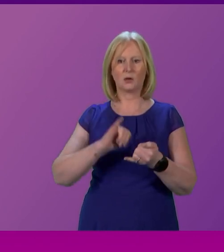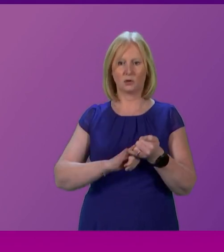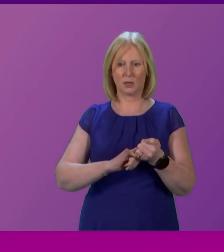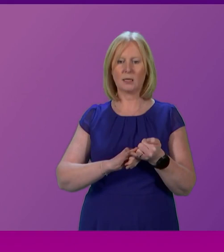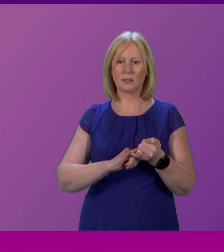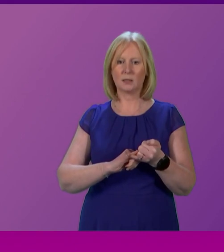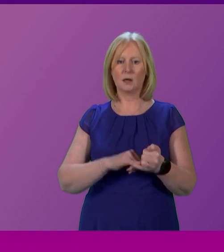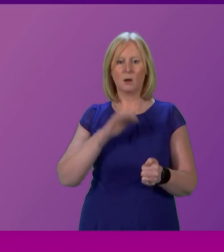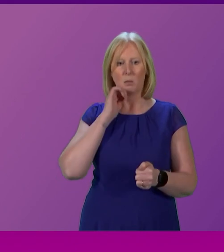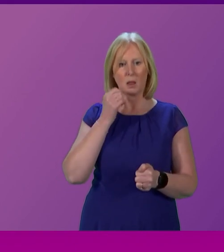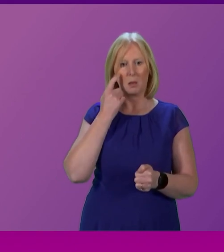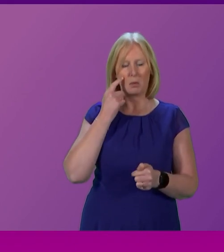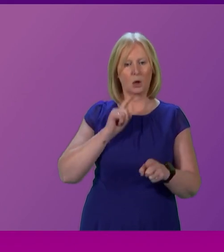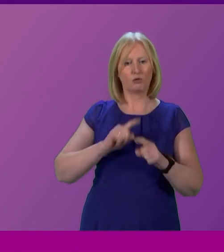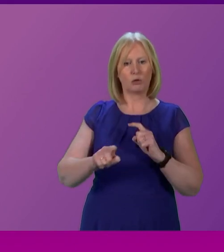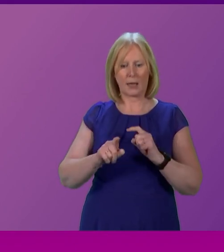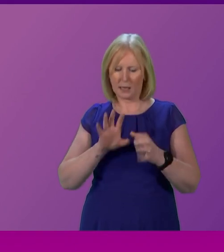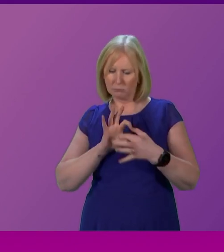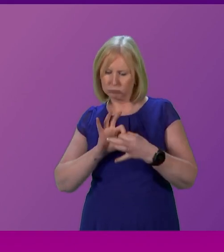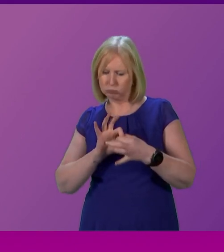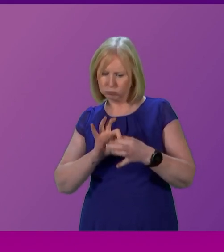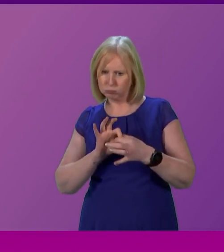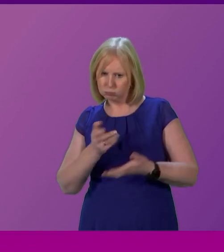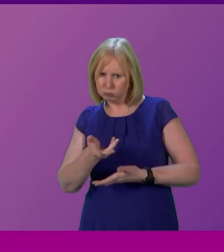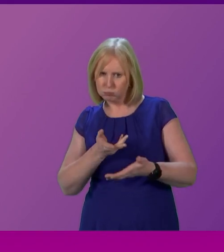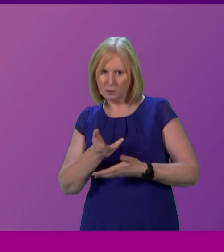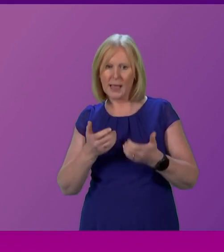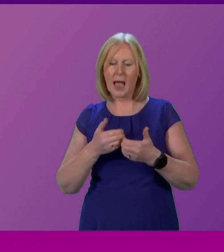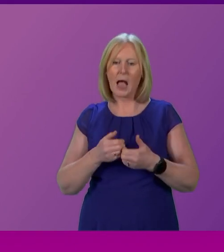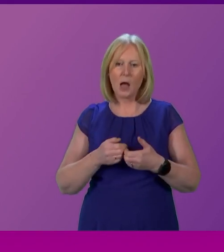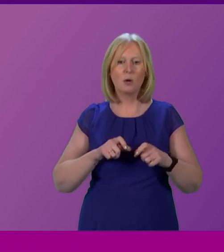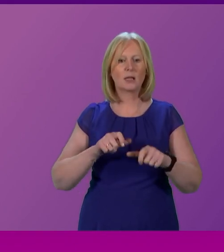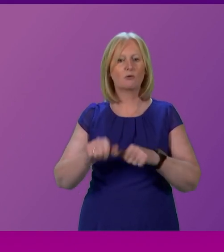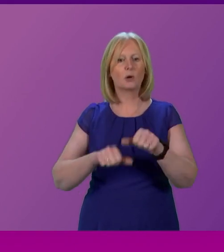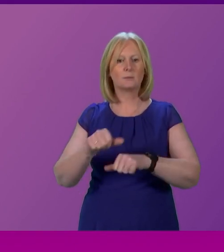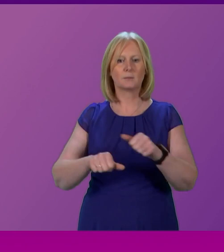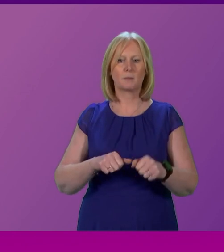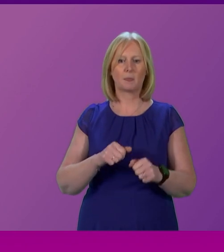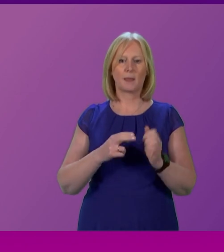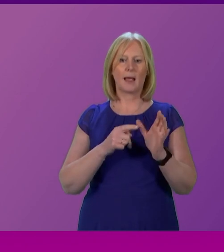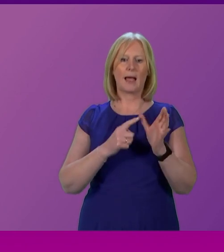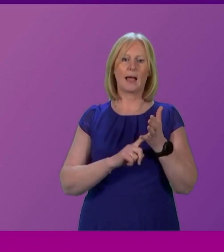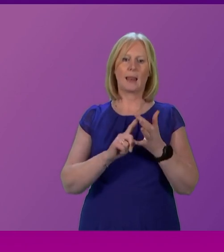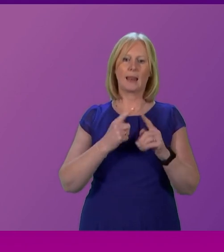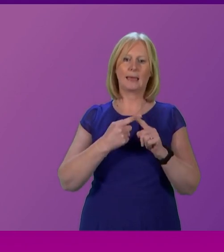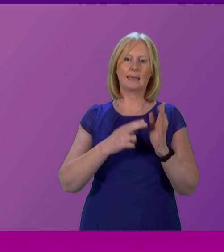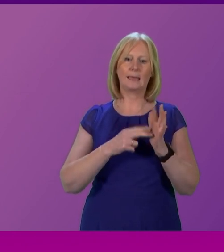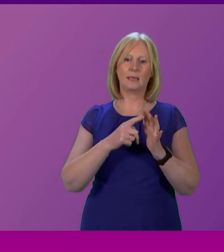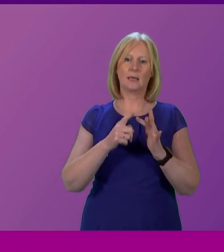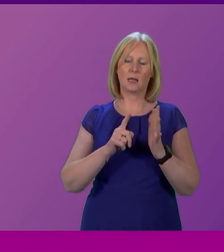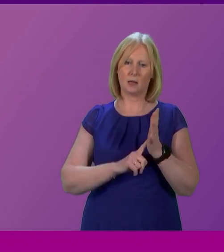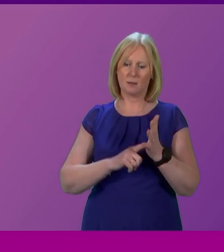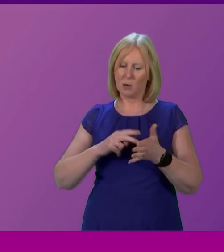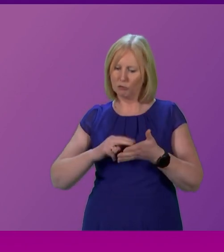pitch to try and work together to find a consensus around how we might proceed. Alec Neill, in fact, as Health Secretary, even convened